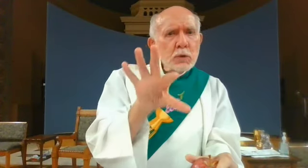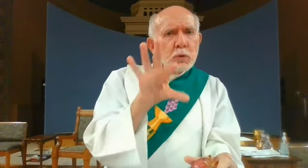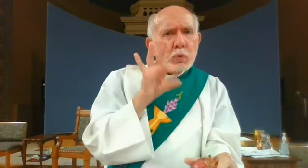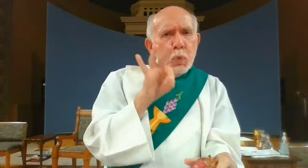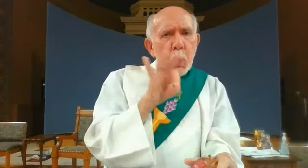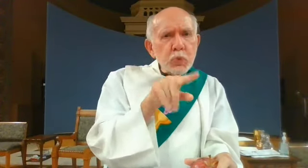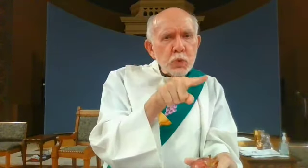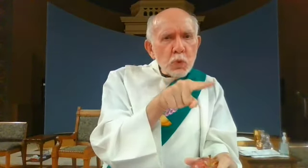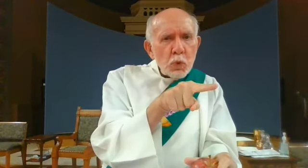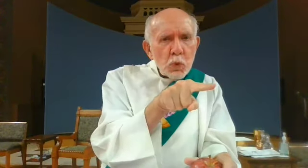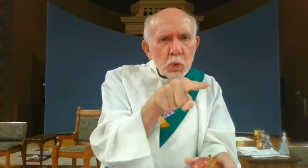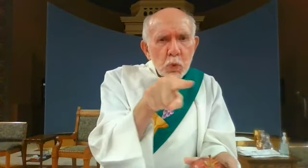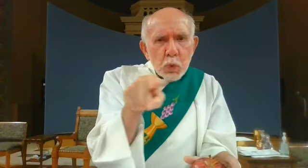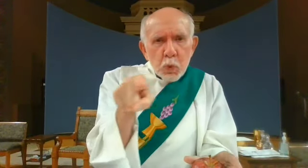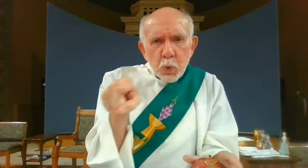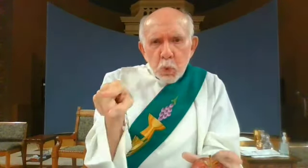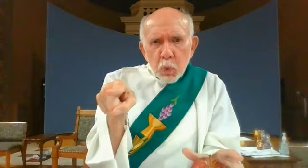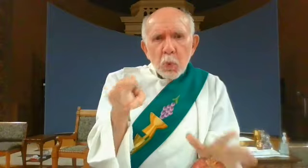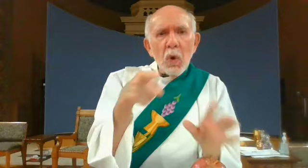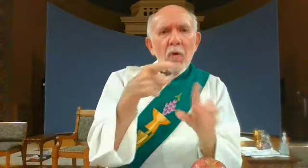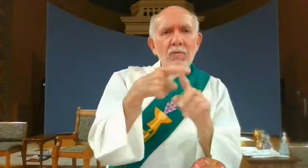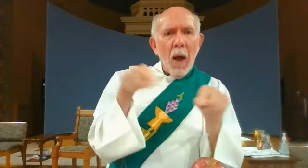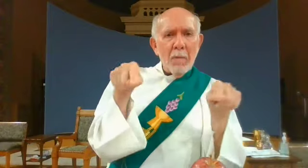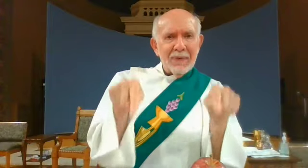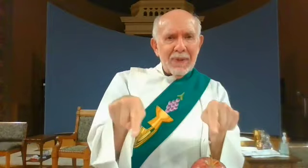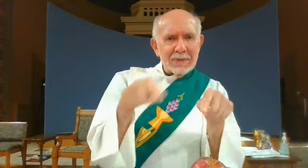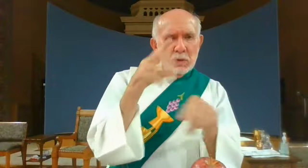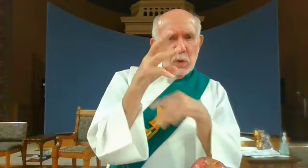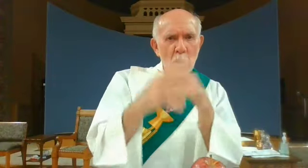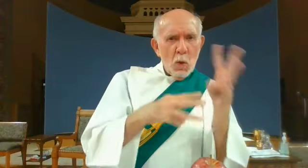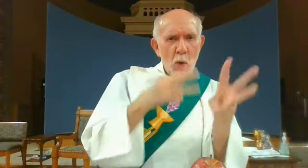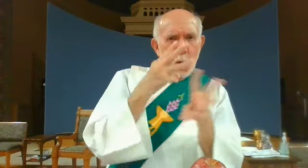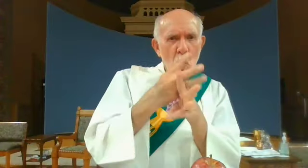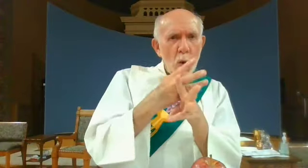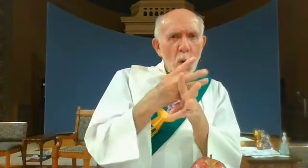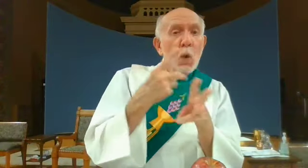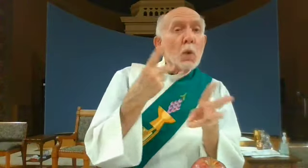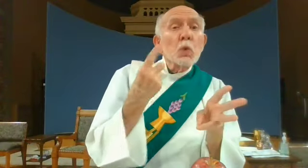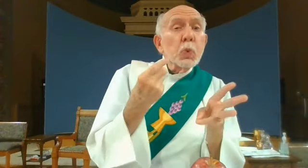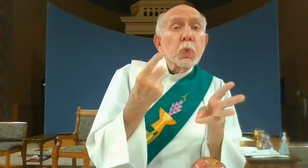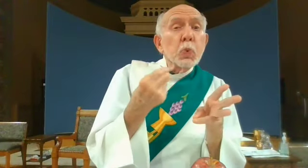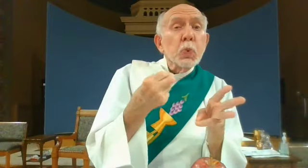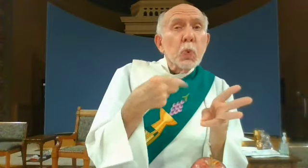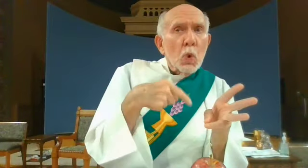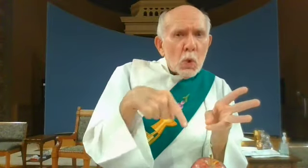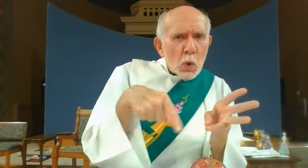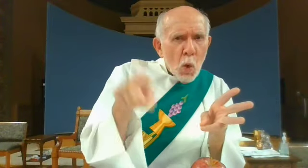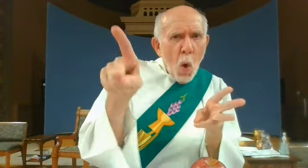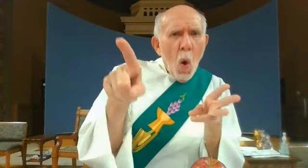I chose you from this world to grow